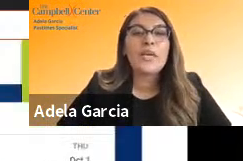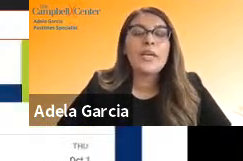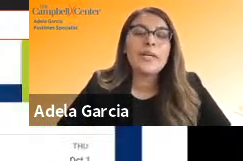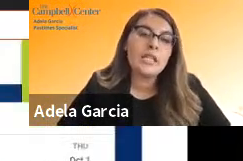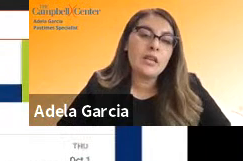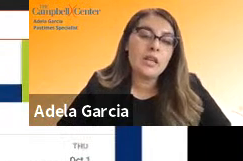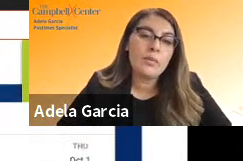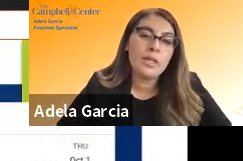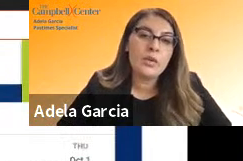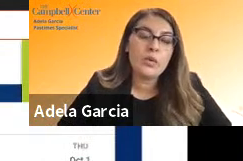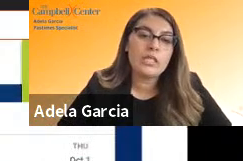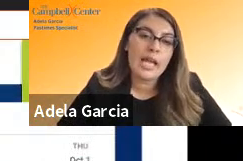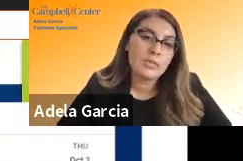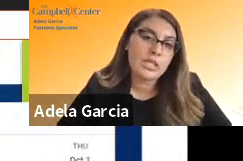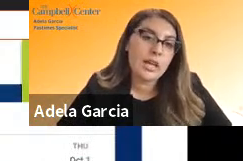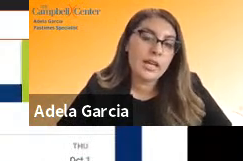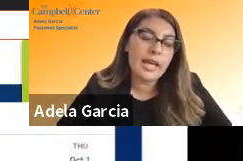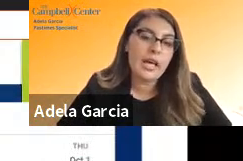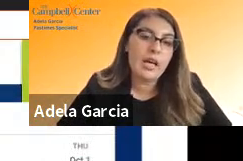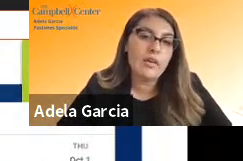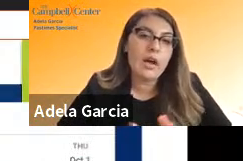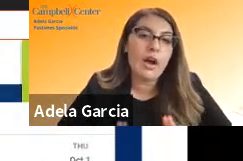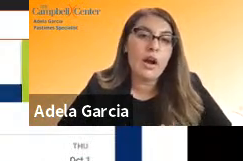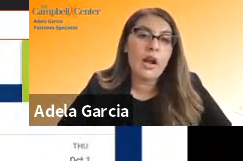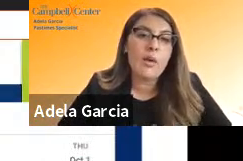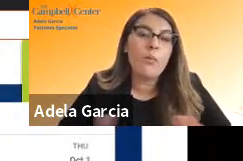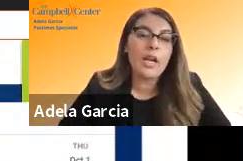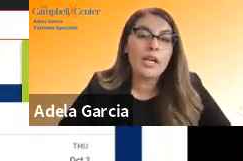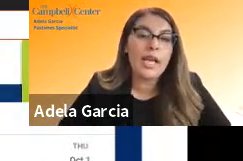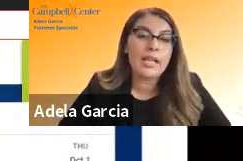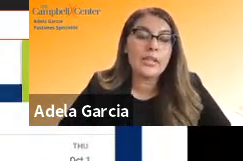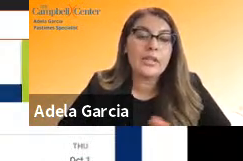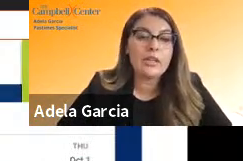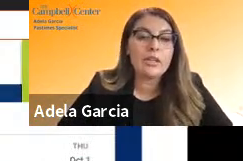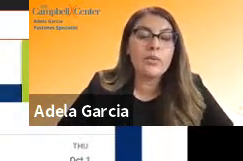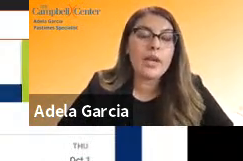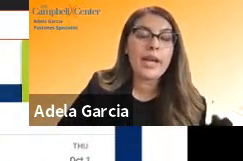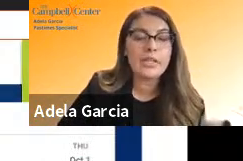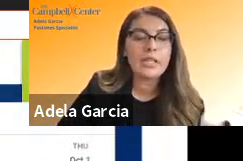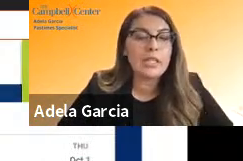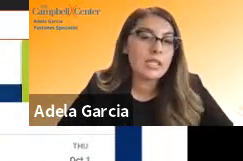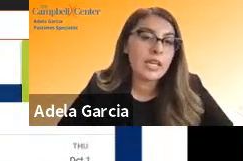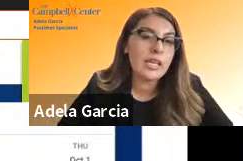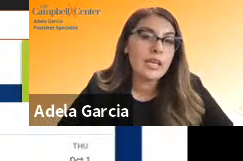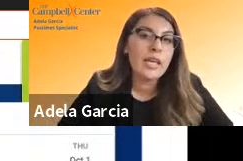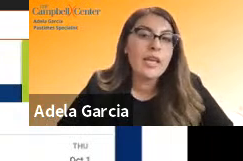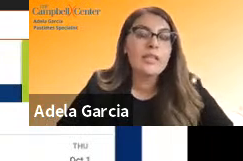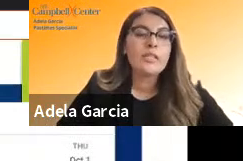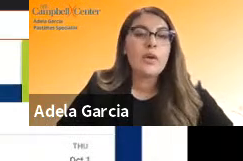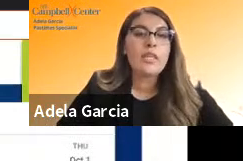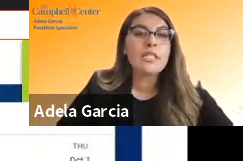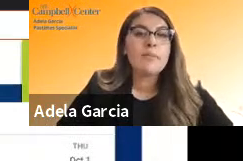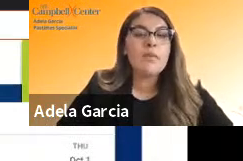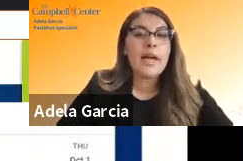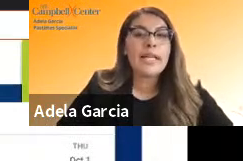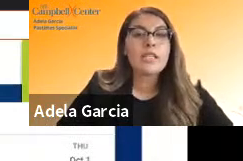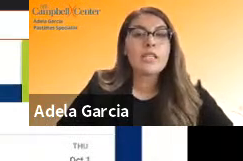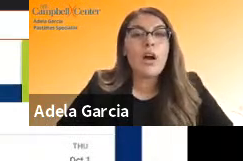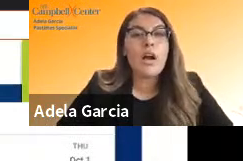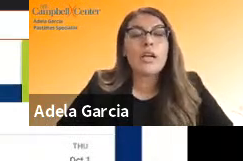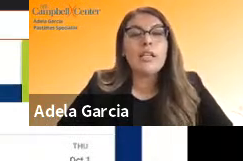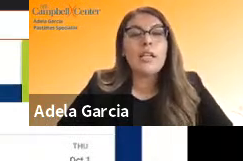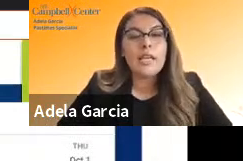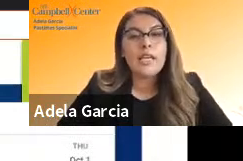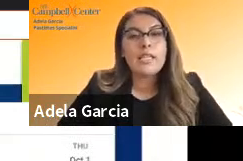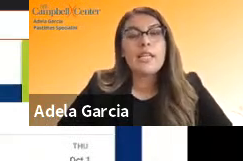Now, here's a really cool snapshot of our what our calendar Google calendar looks like. So this provides